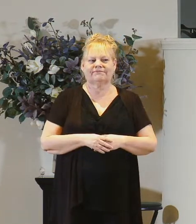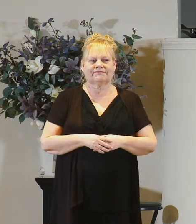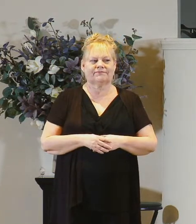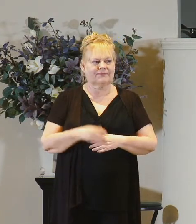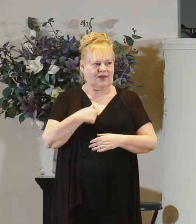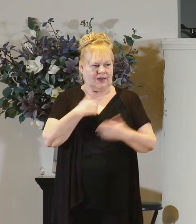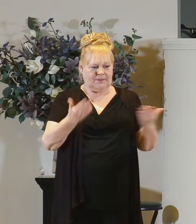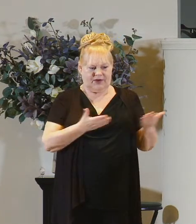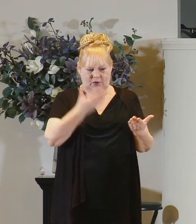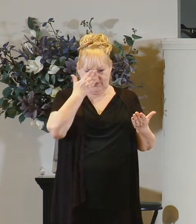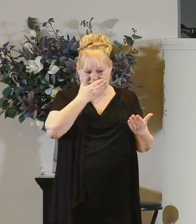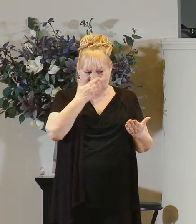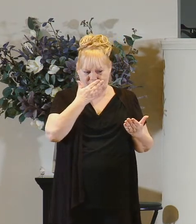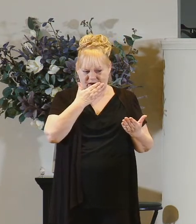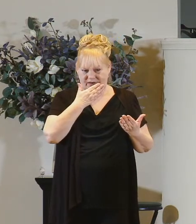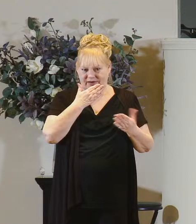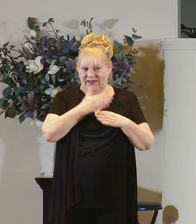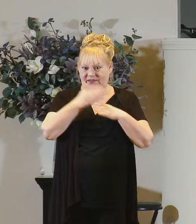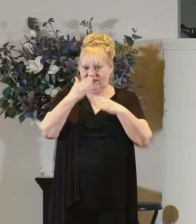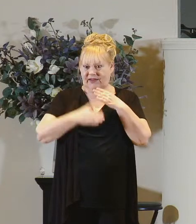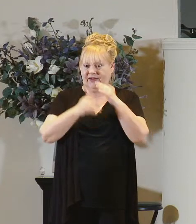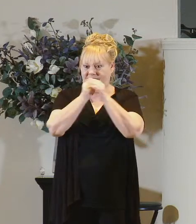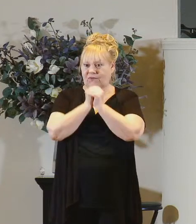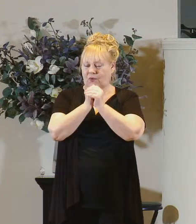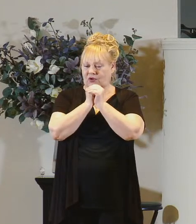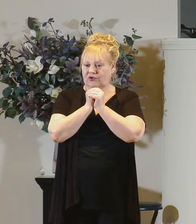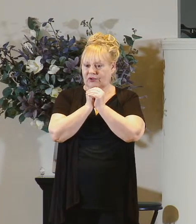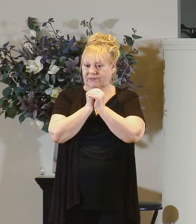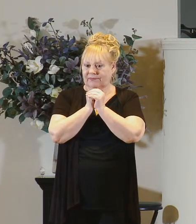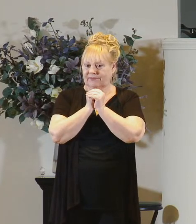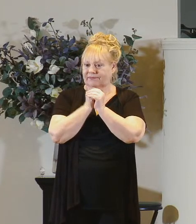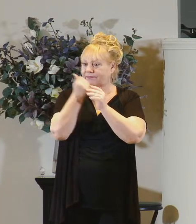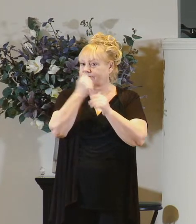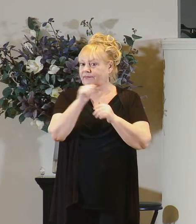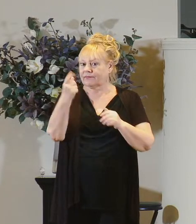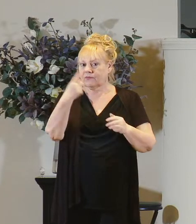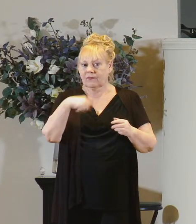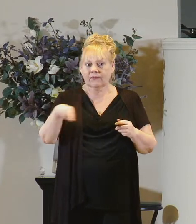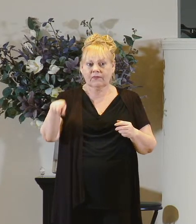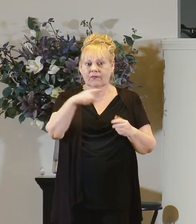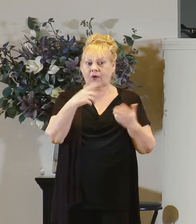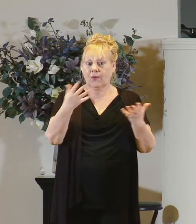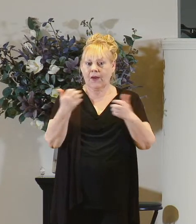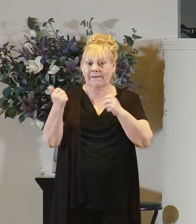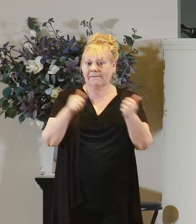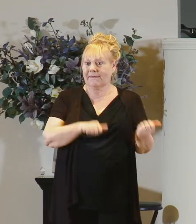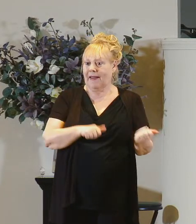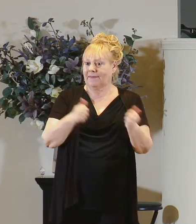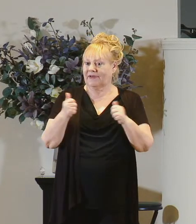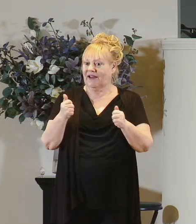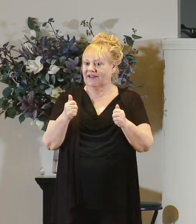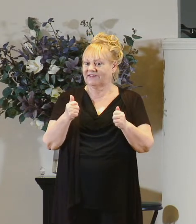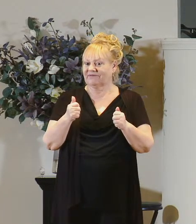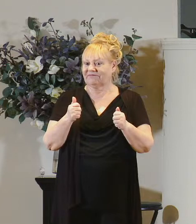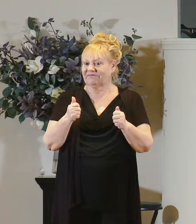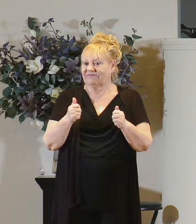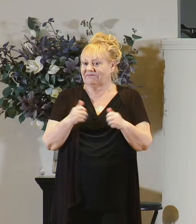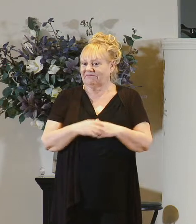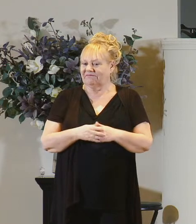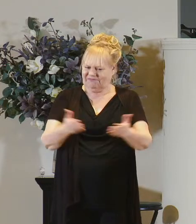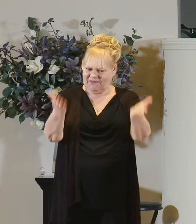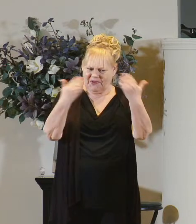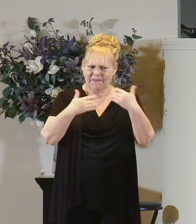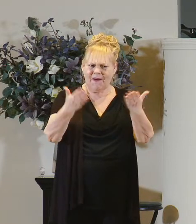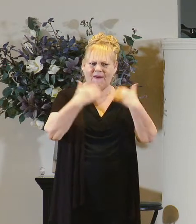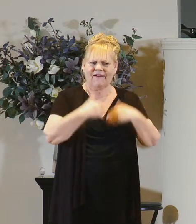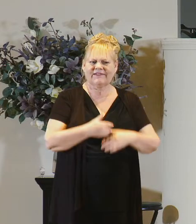i'll be down here at the front at the end of our worship if we have anyone wishing to be baptized come